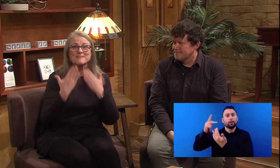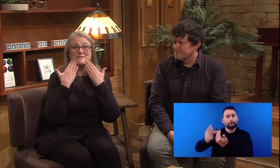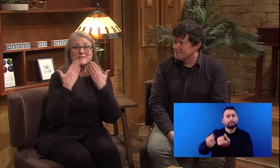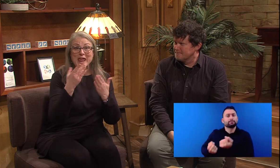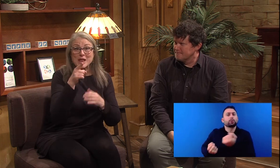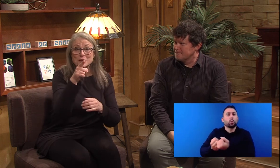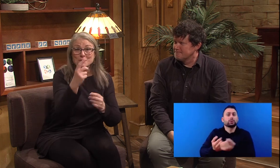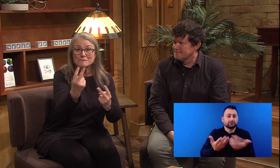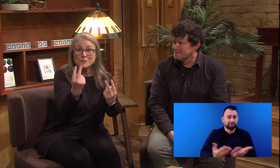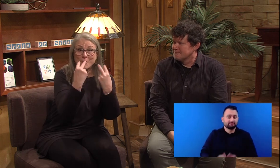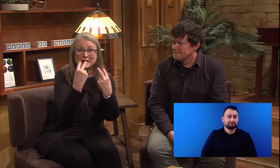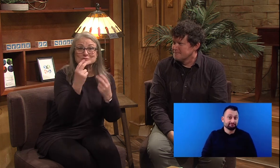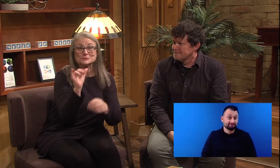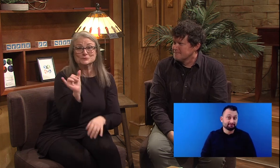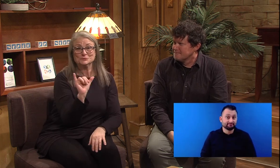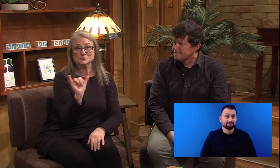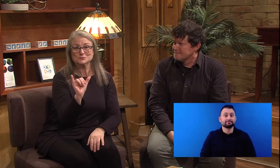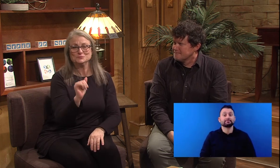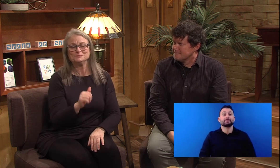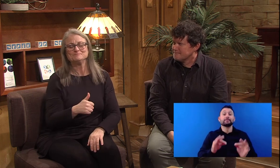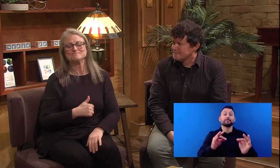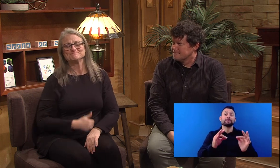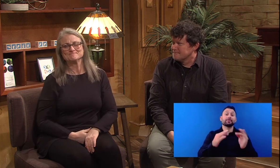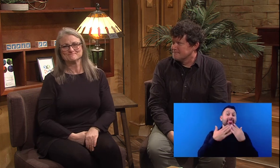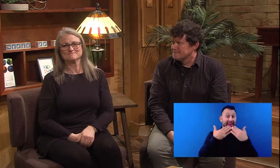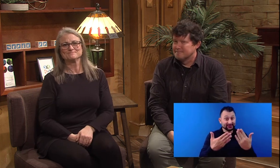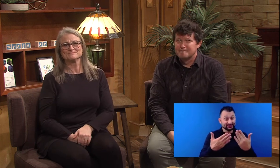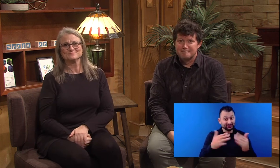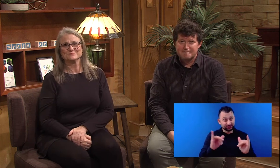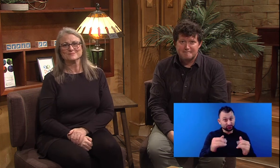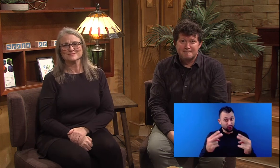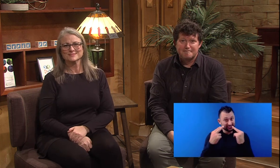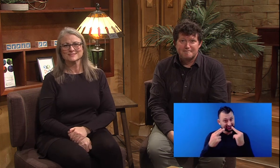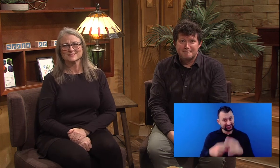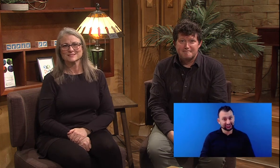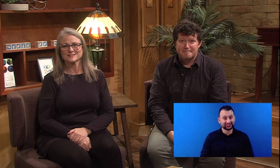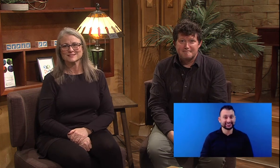Yes. Thank you. And thank you for watching. Thank you.